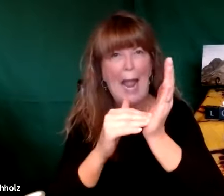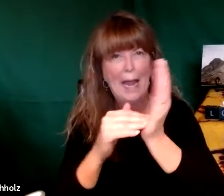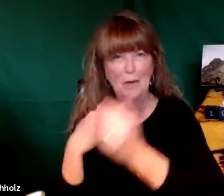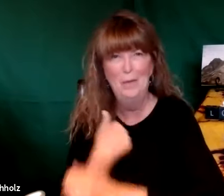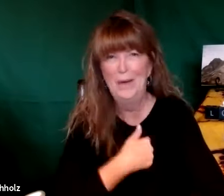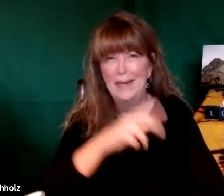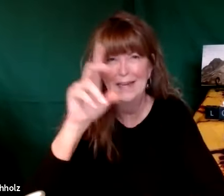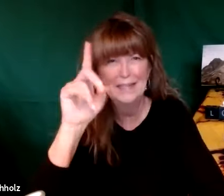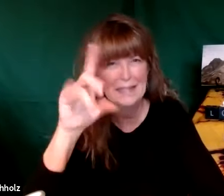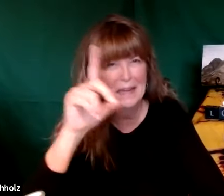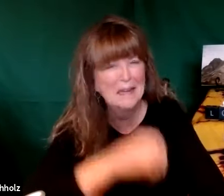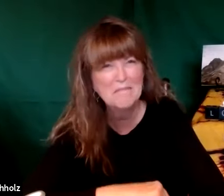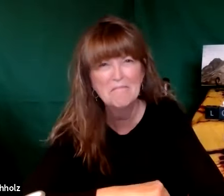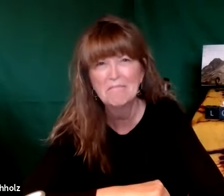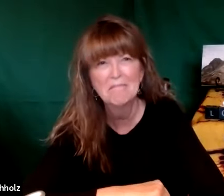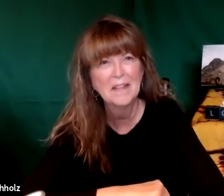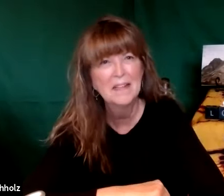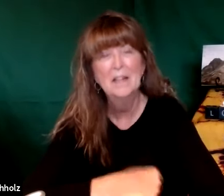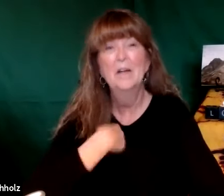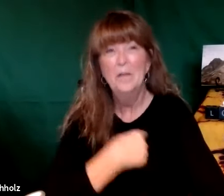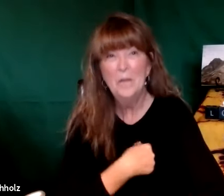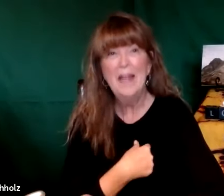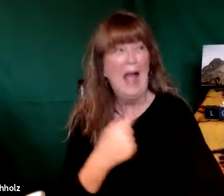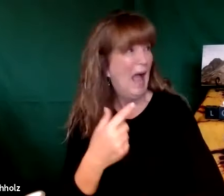but then we figured out how to get busy again we all did